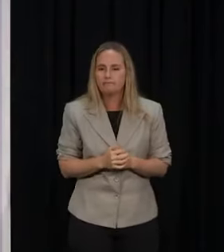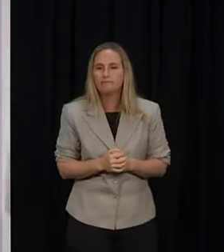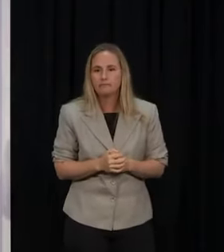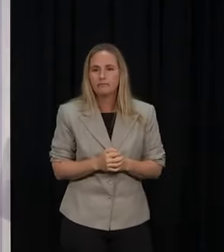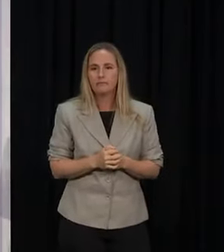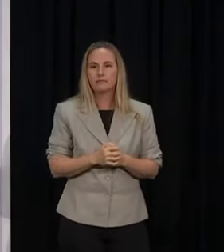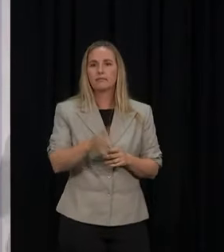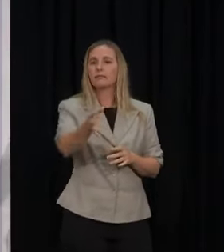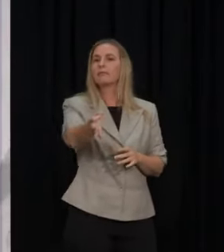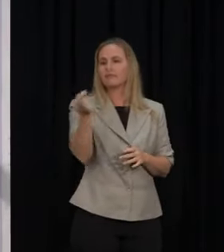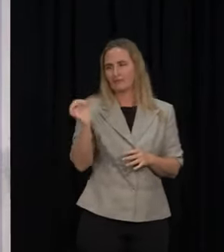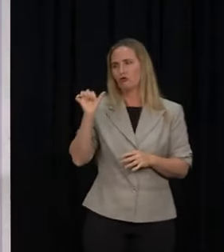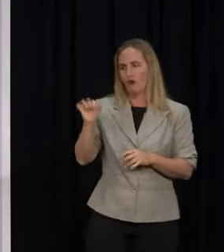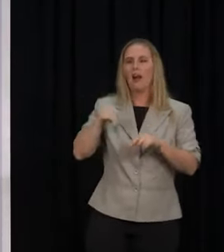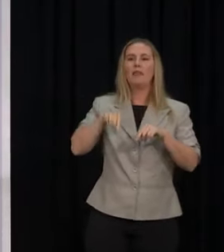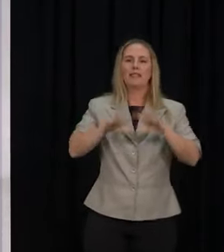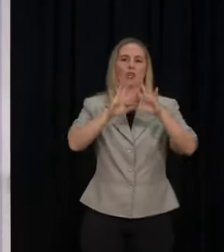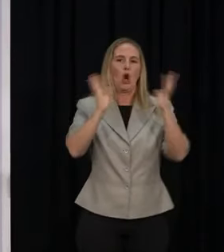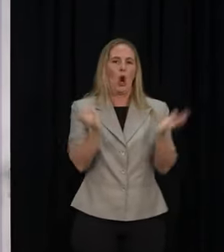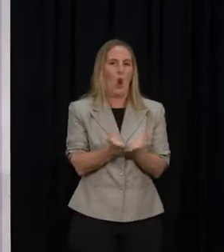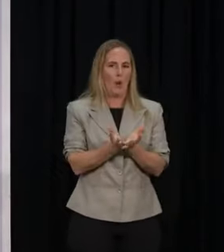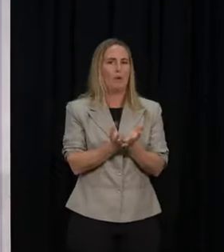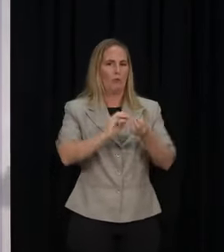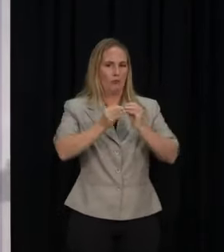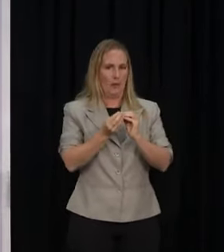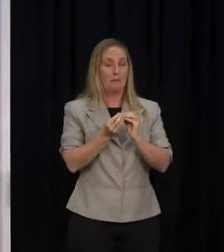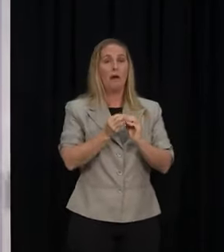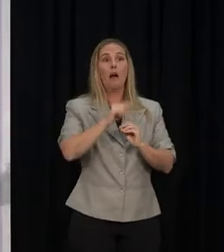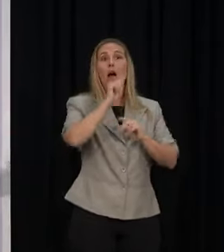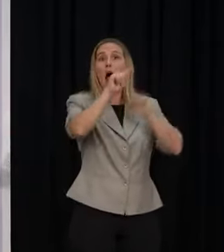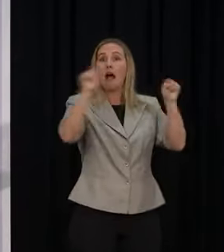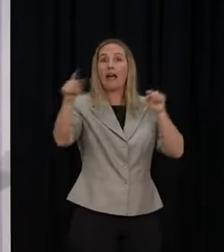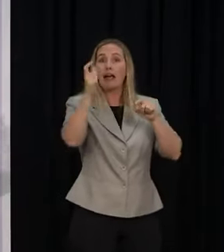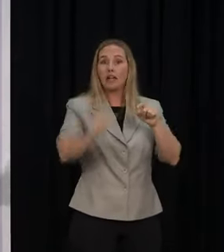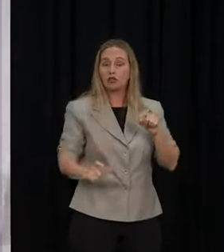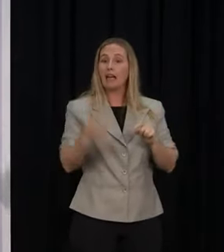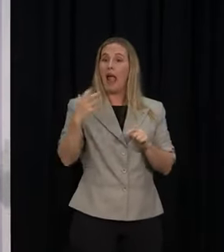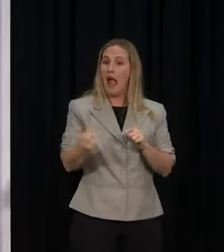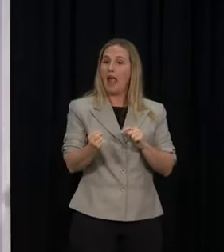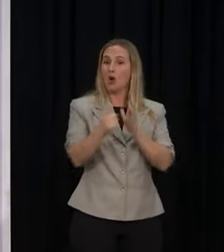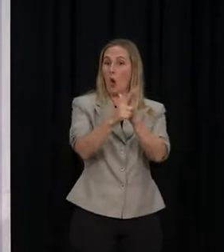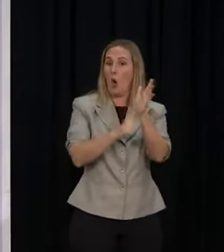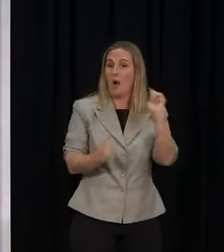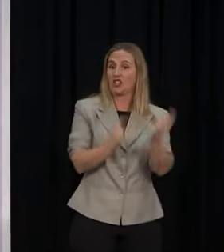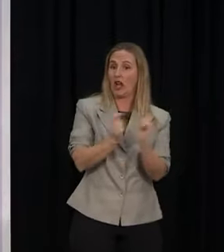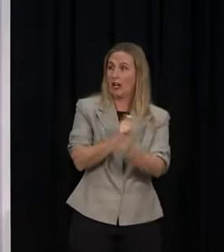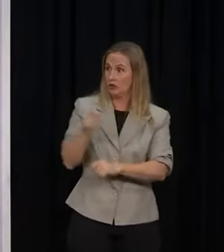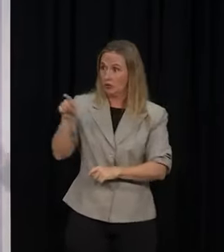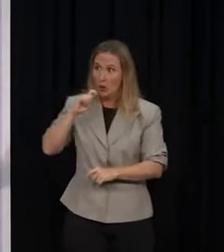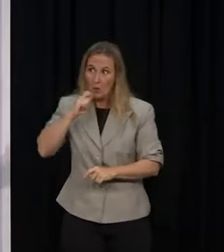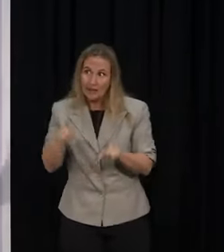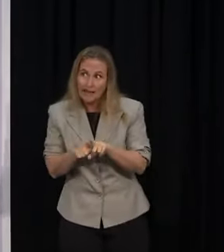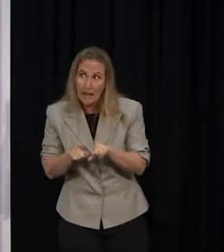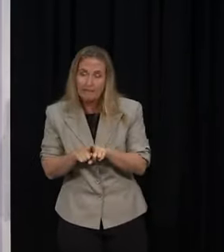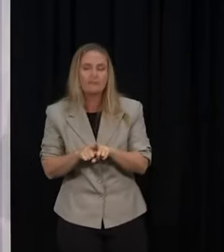as you say, this is a global issue. It is global. nations have taken the legislative path. Is that something that you would be open to, were it necessary? Again, I think really we'd want